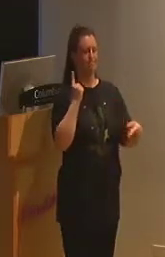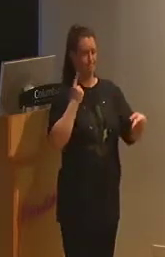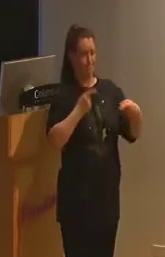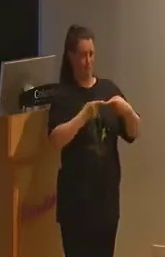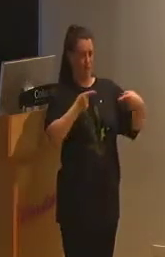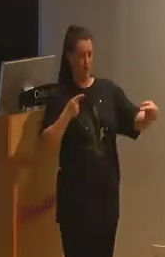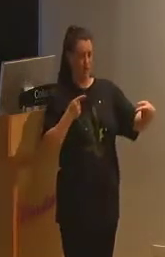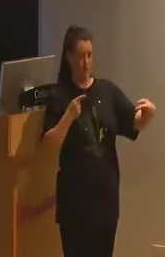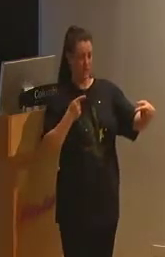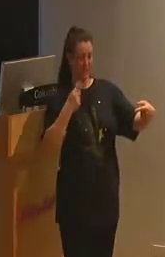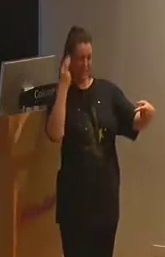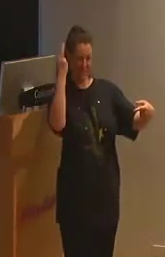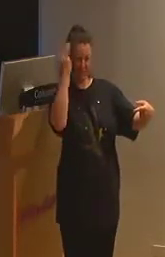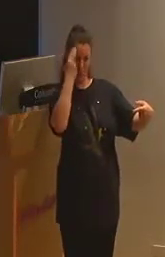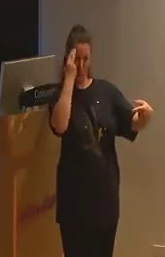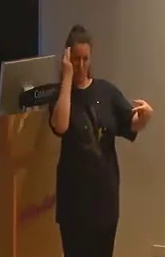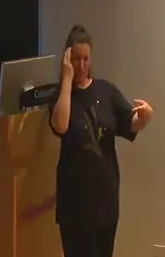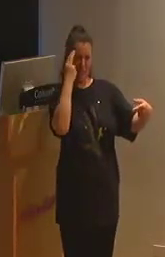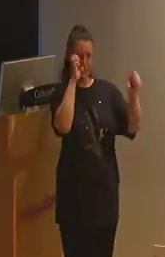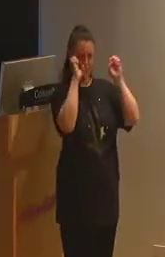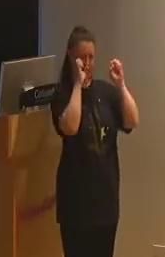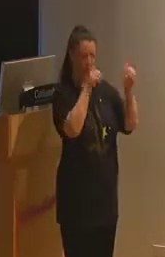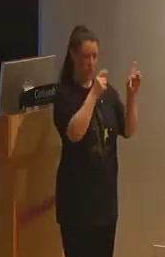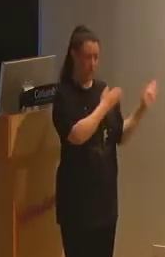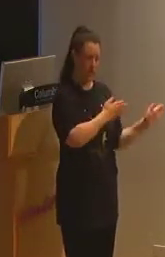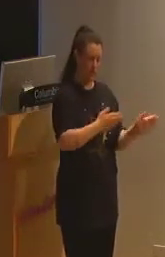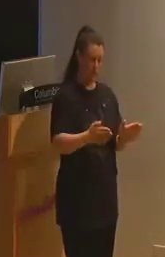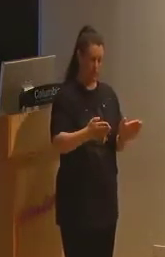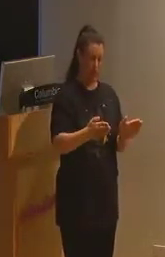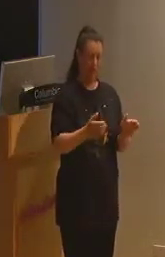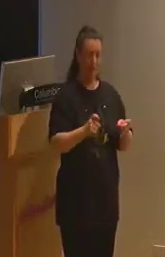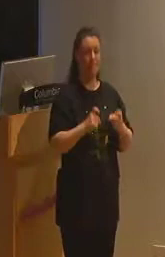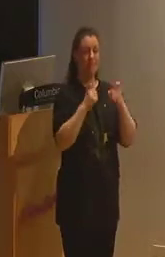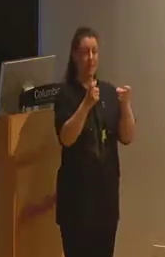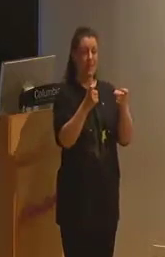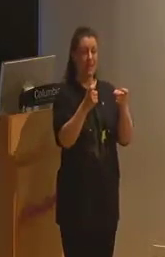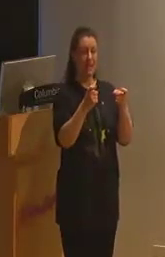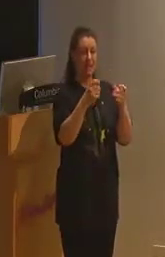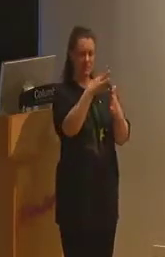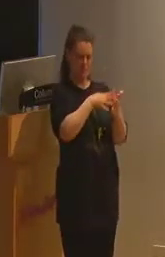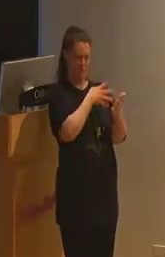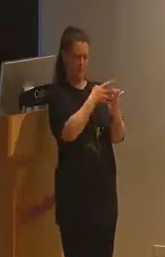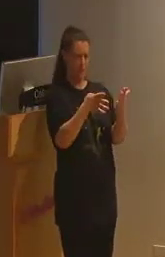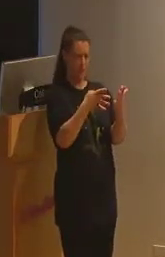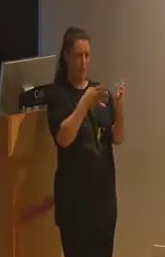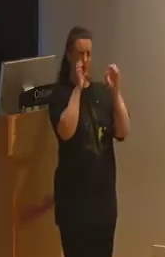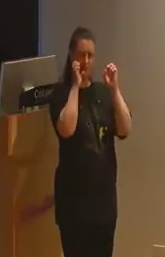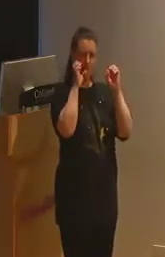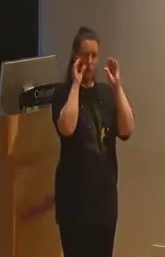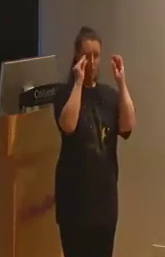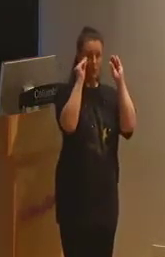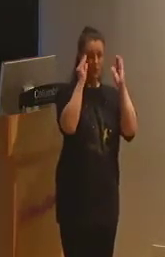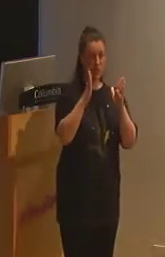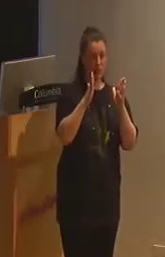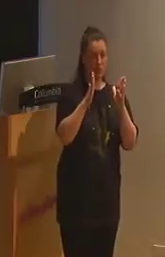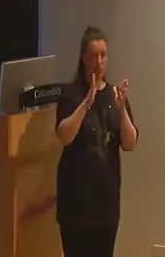individualized education plan, which provides a framework for educators to adapt their instruction to the needs and goals